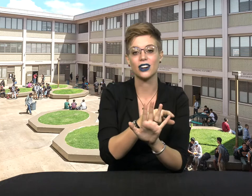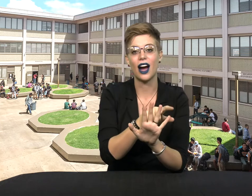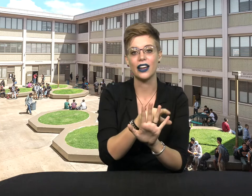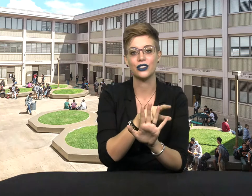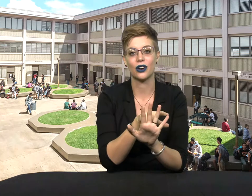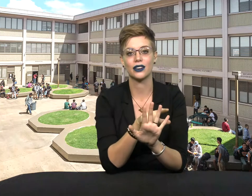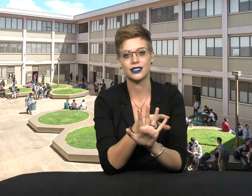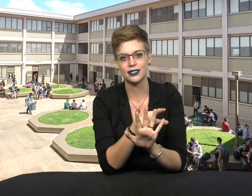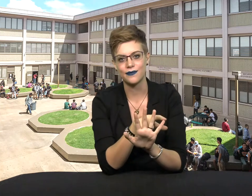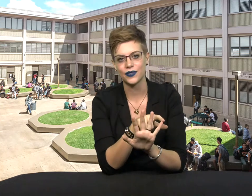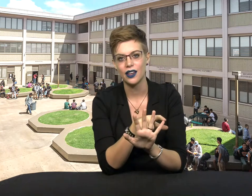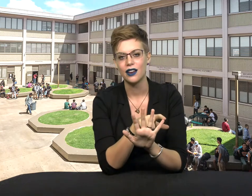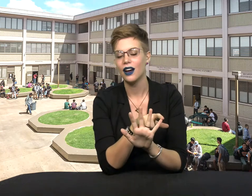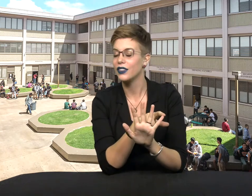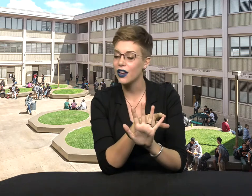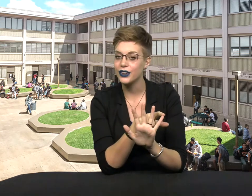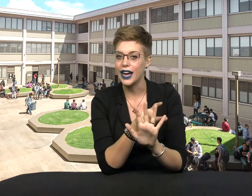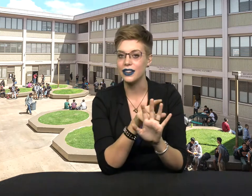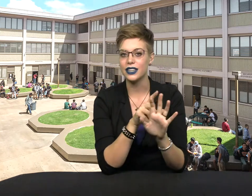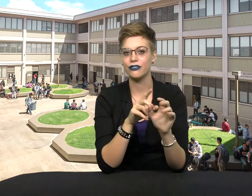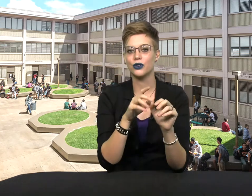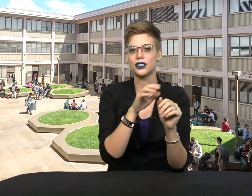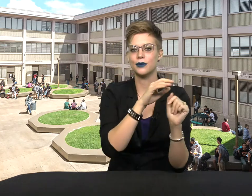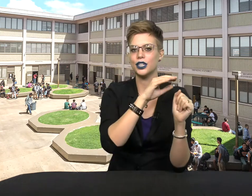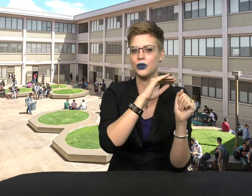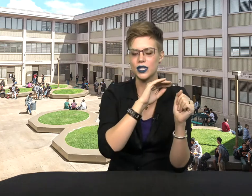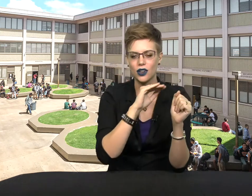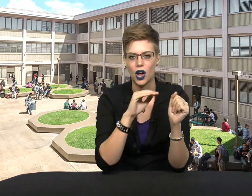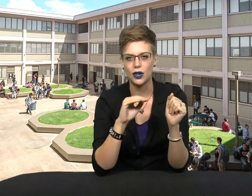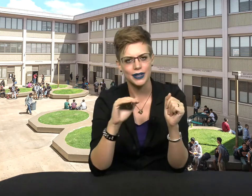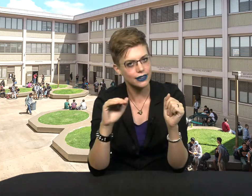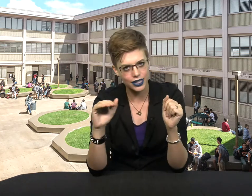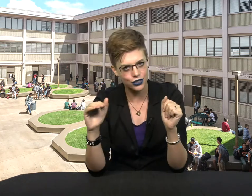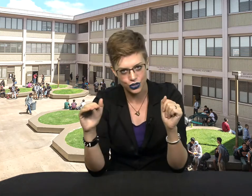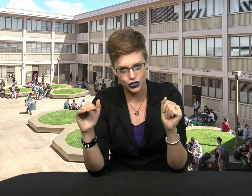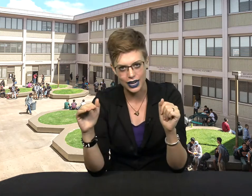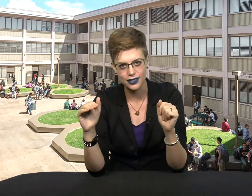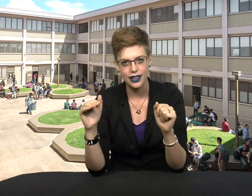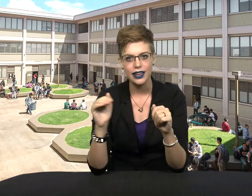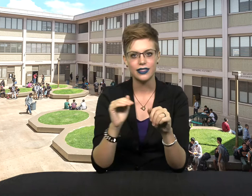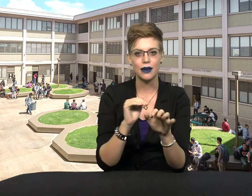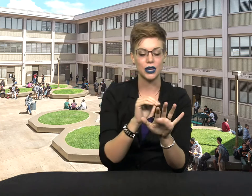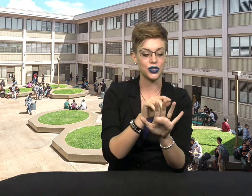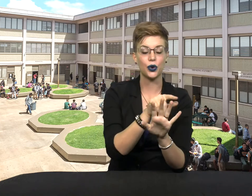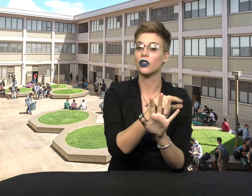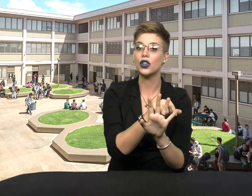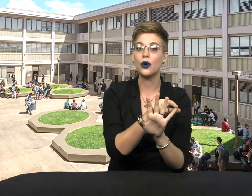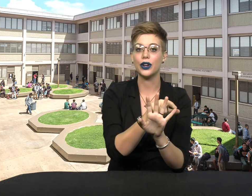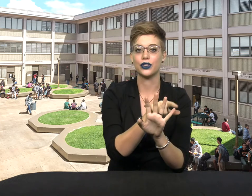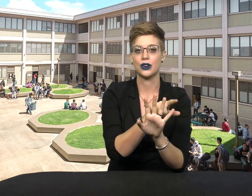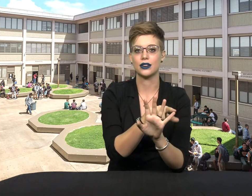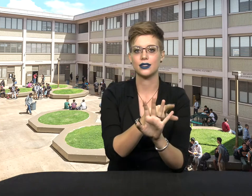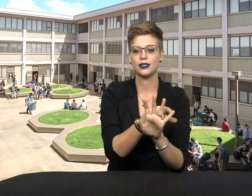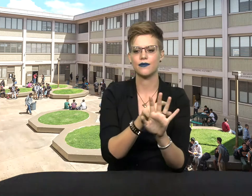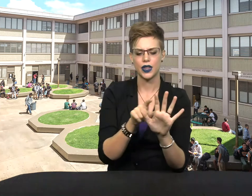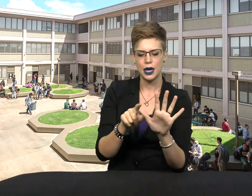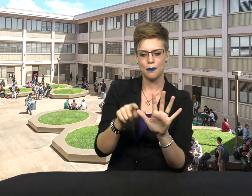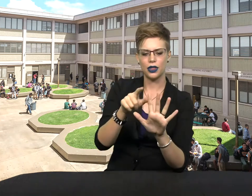you're high in neuroticism. On the other hand, if you are someone who is calm, even under stress, that means you are low in neuroticism. But